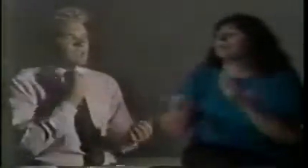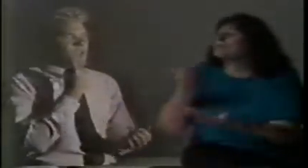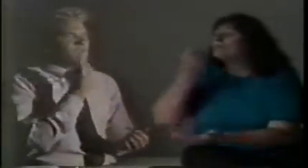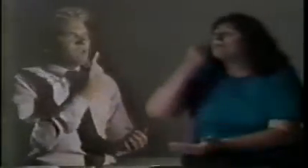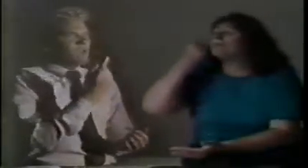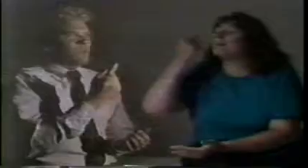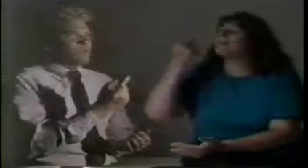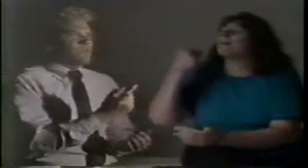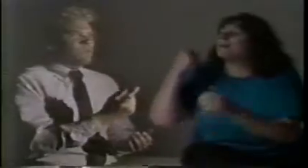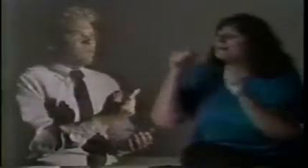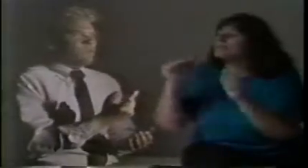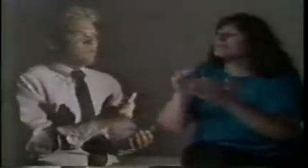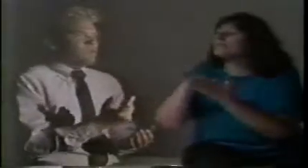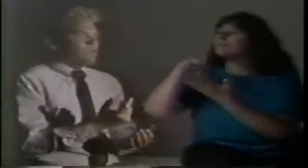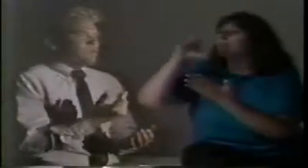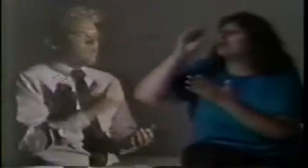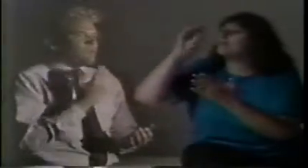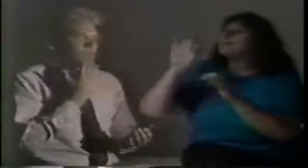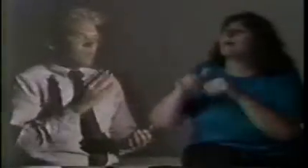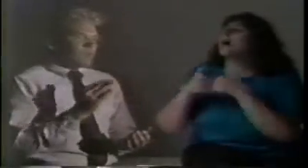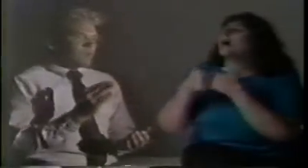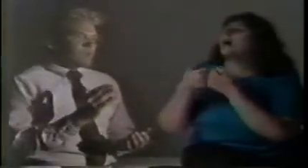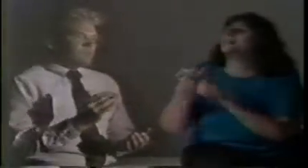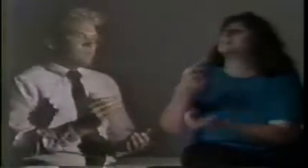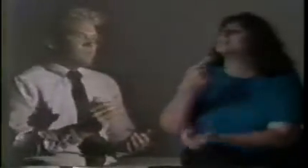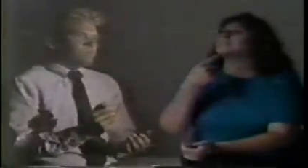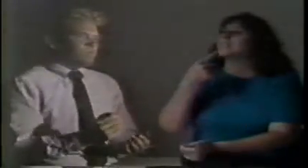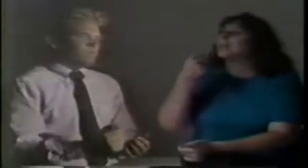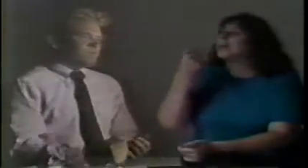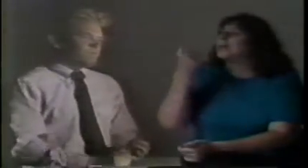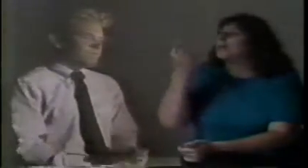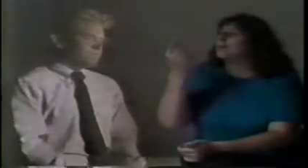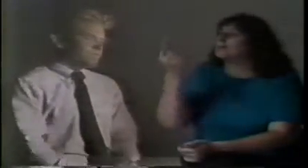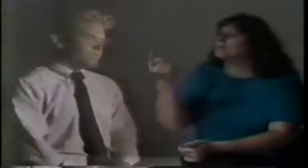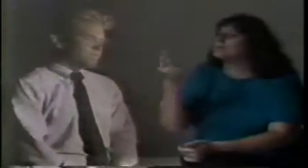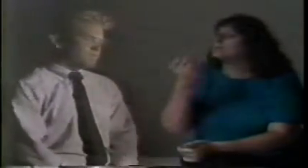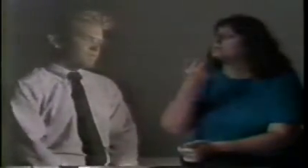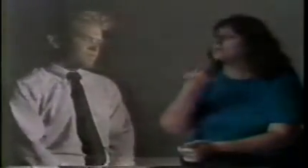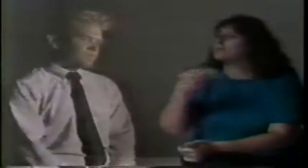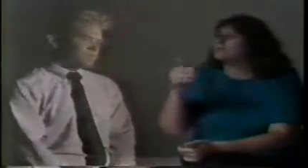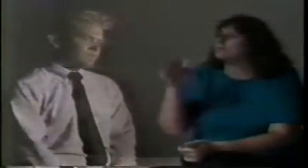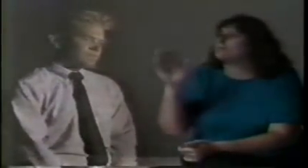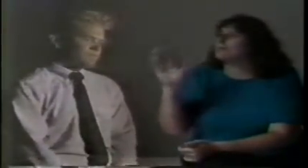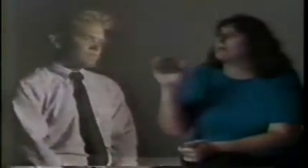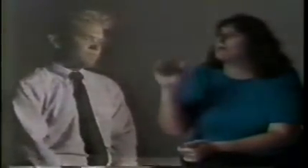tell you goodbye.